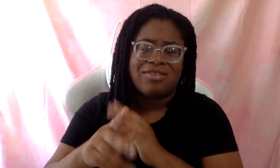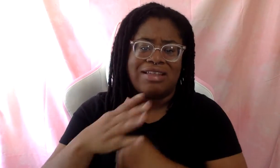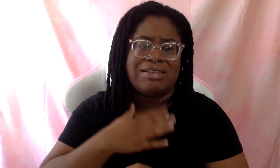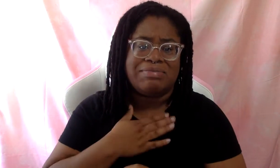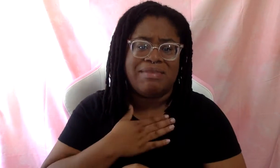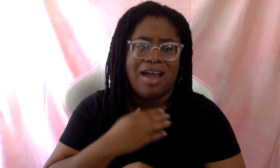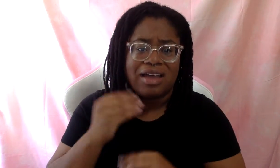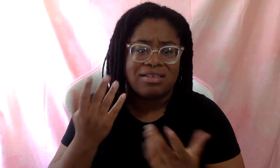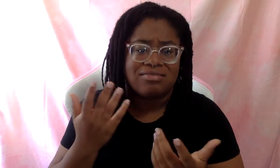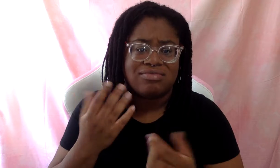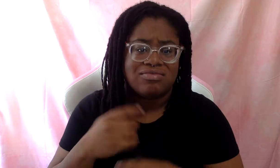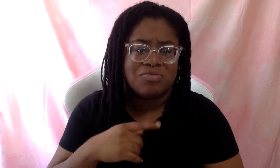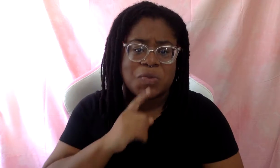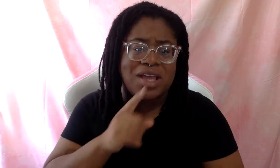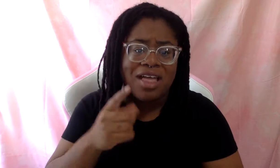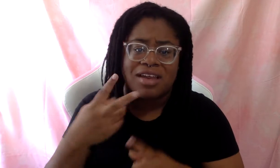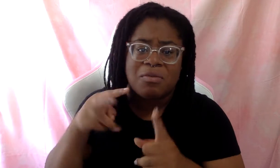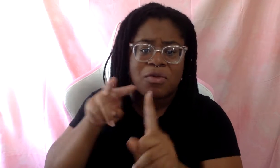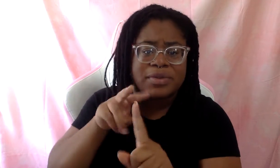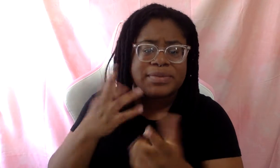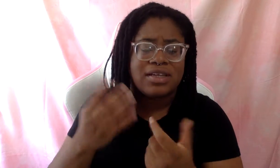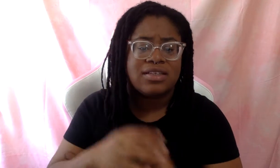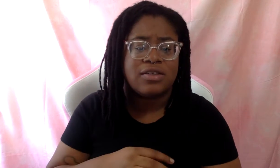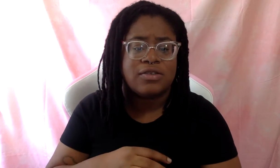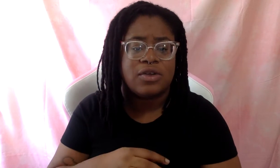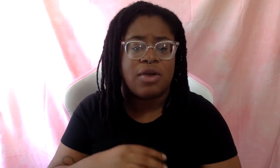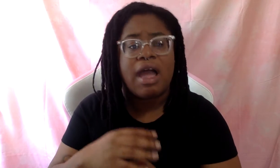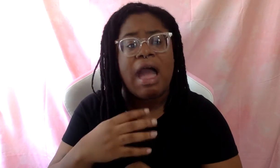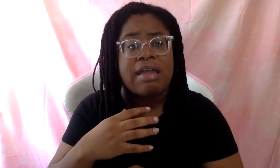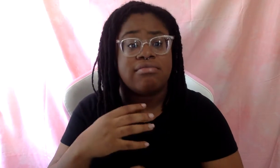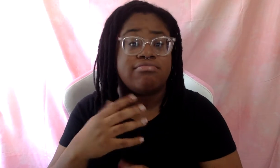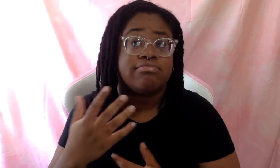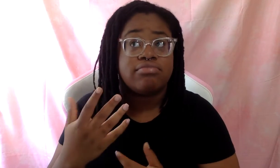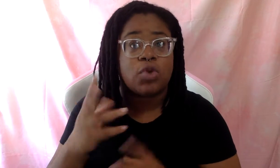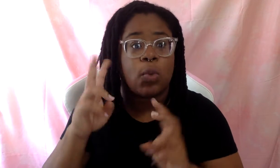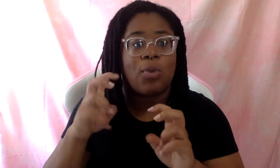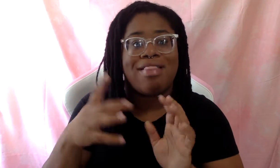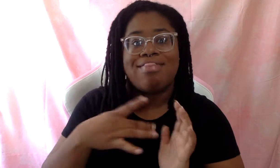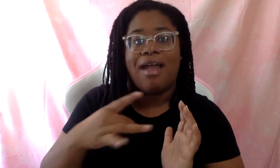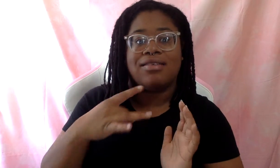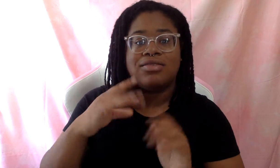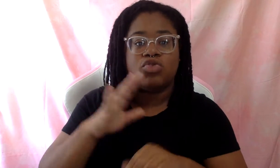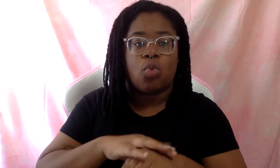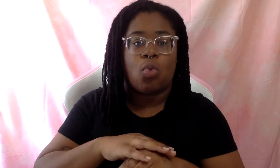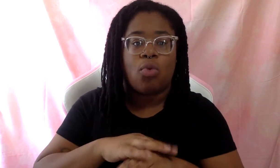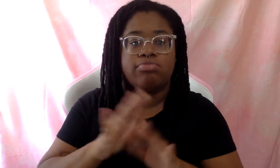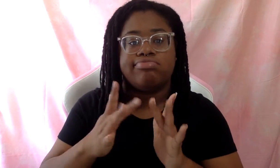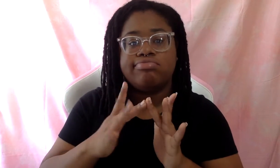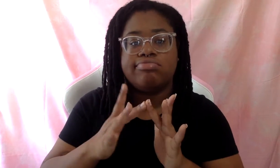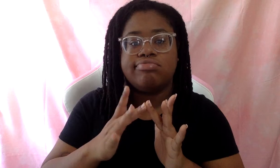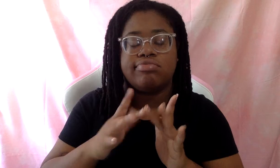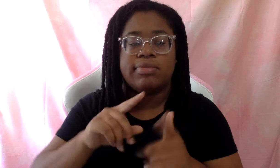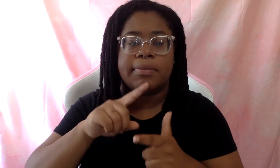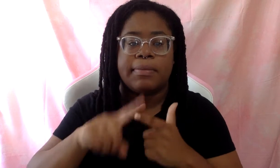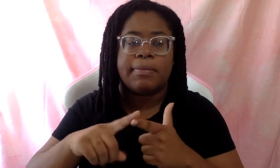And I'm, I'm getting the likes, if you will, but then I'm also getting text messages, CDMs,